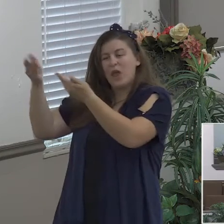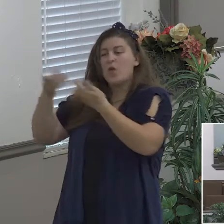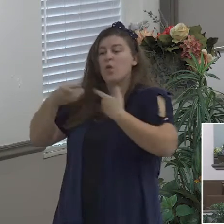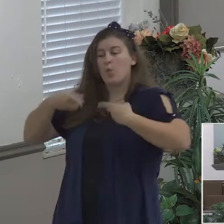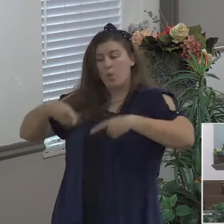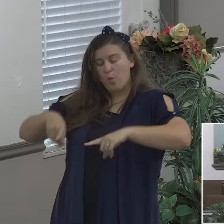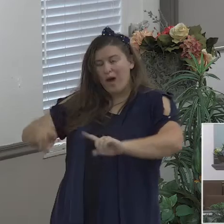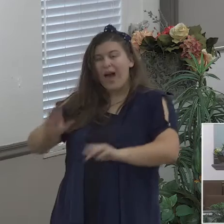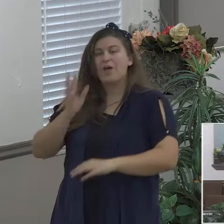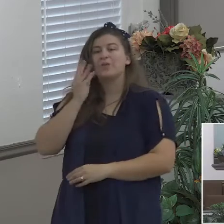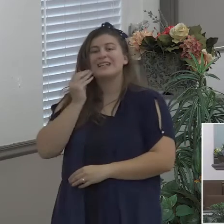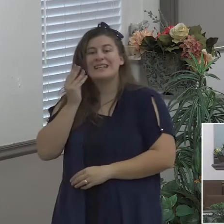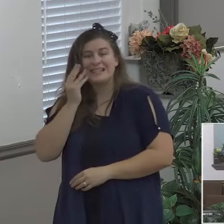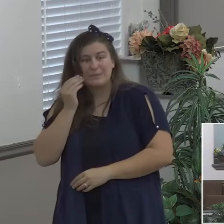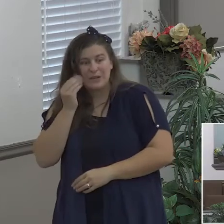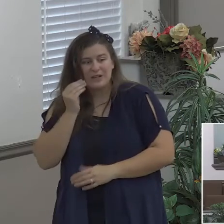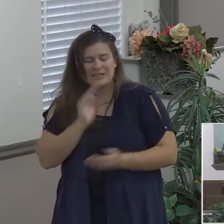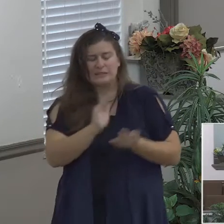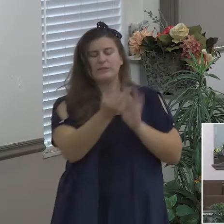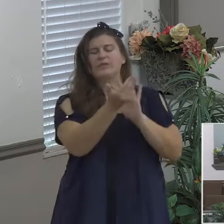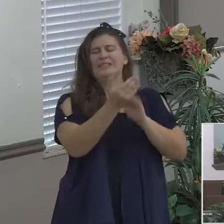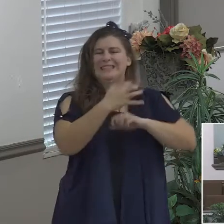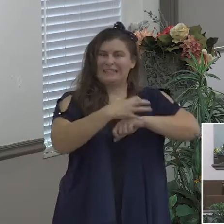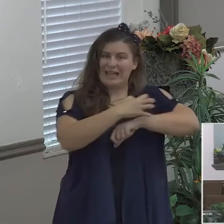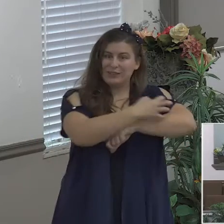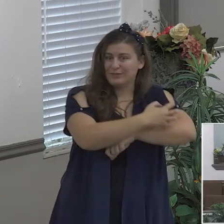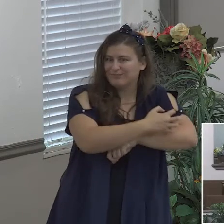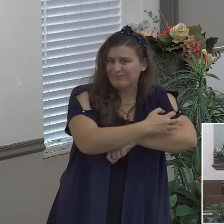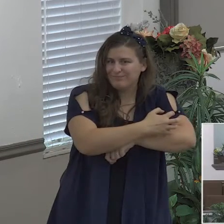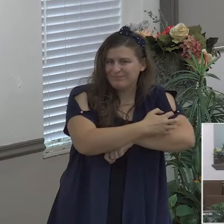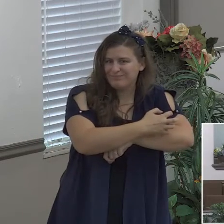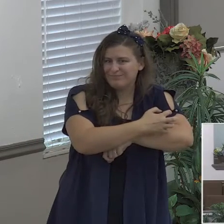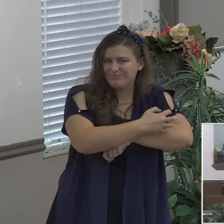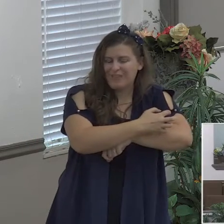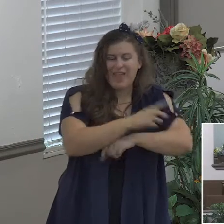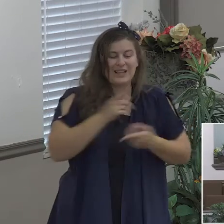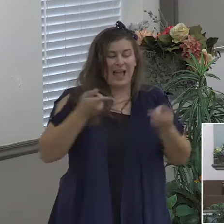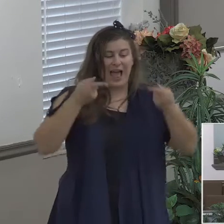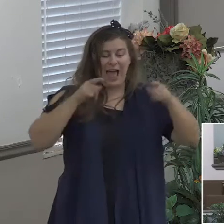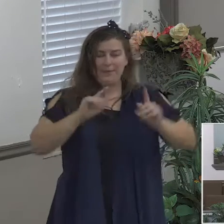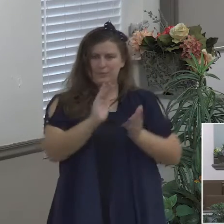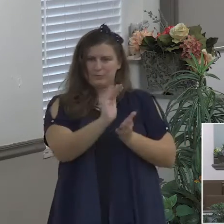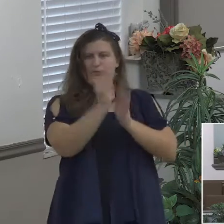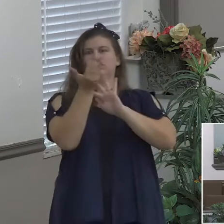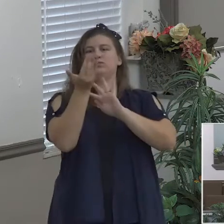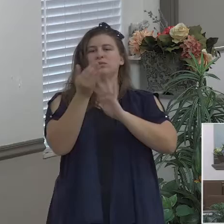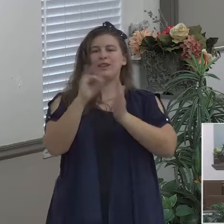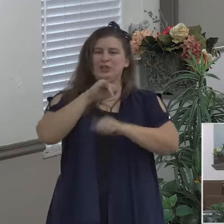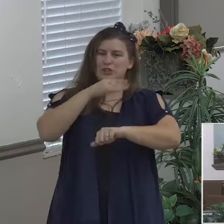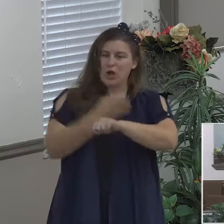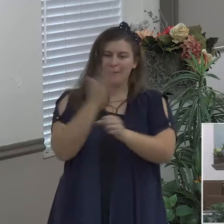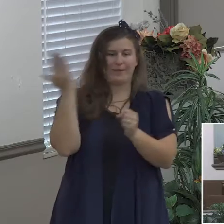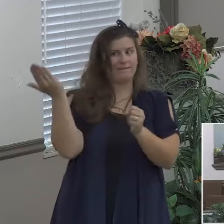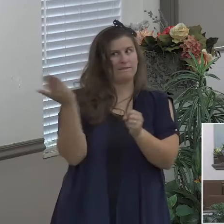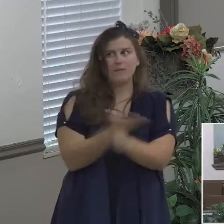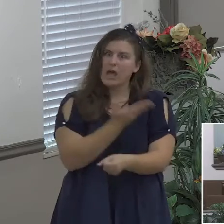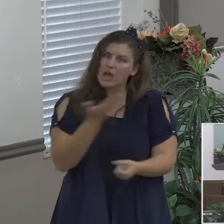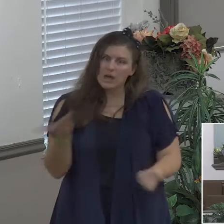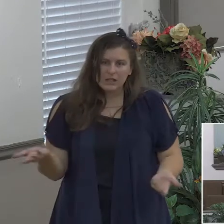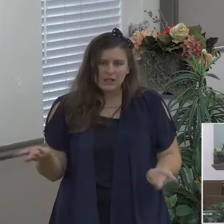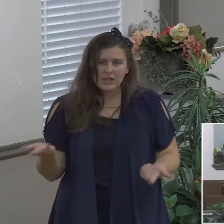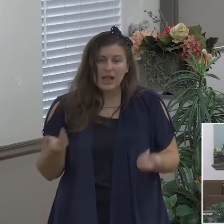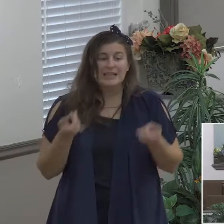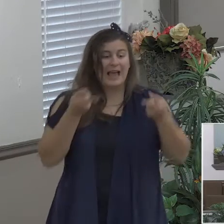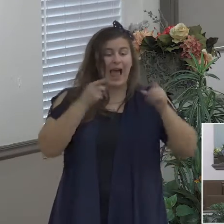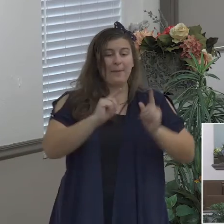it's when we're facing the job loss it's when we're facing the bills that we can't seem to get caught up